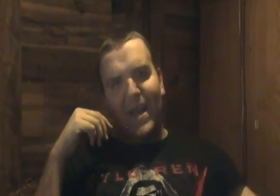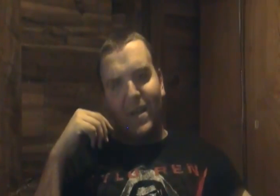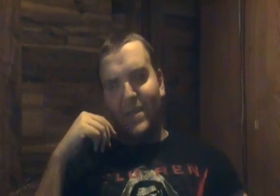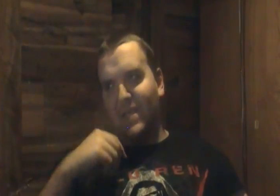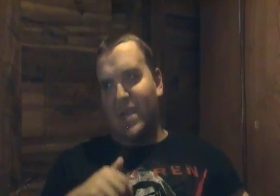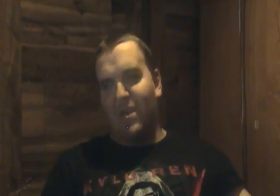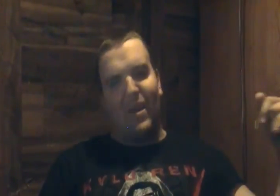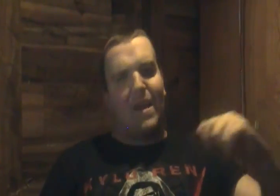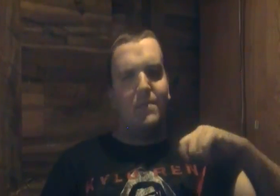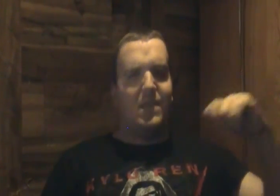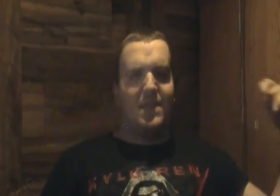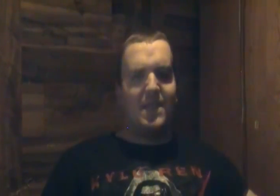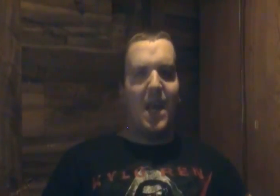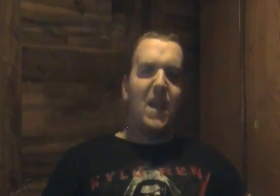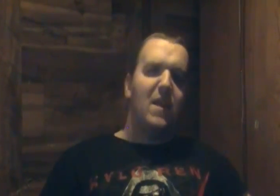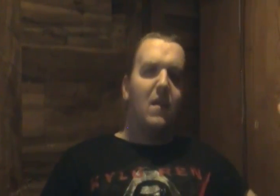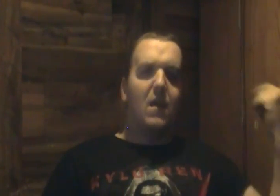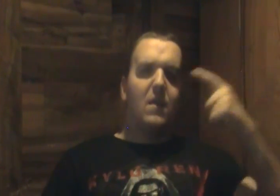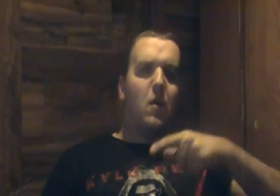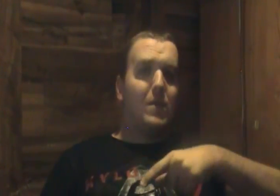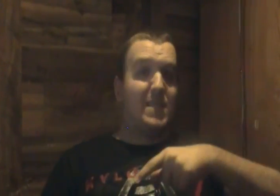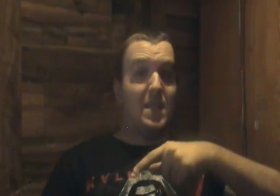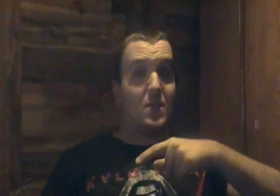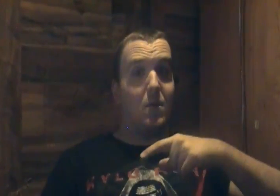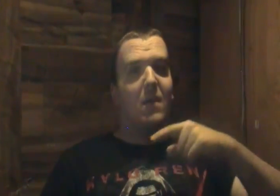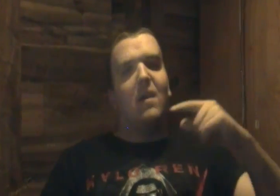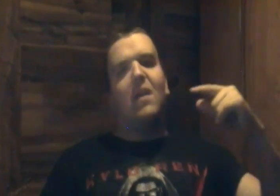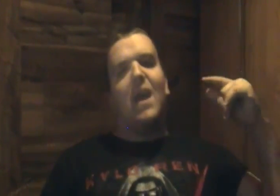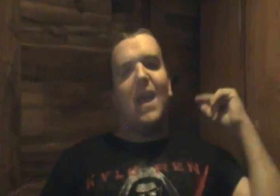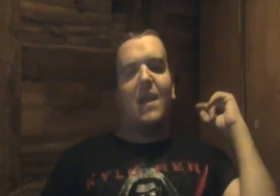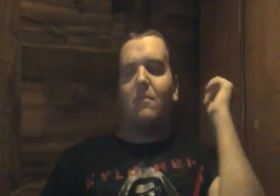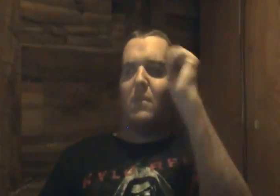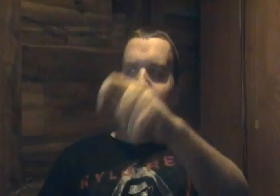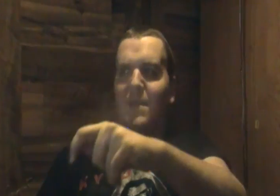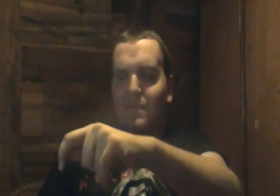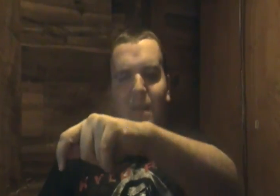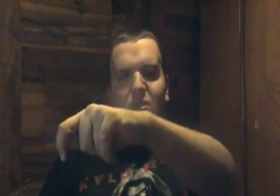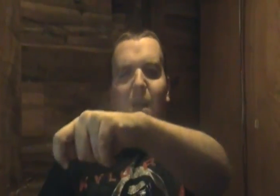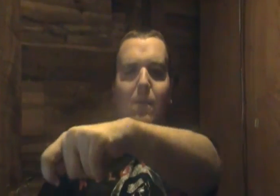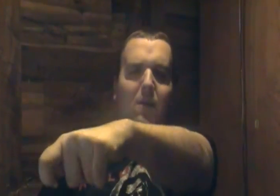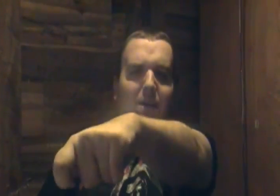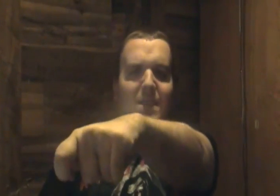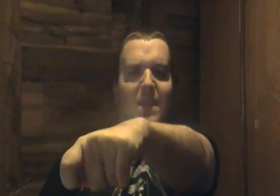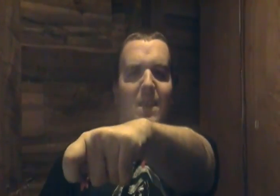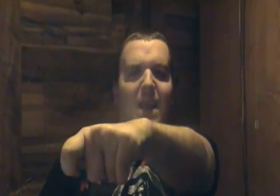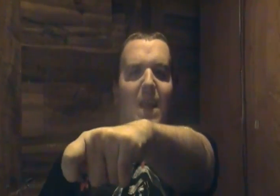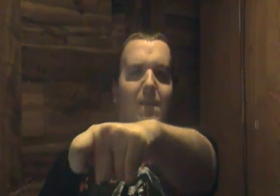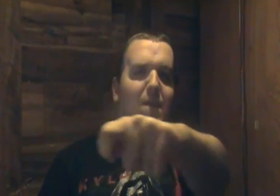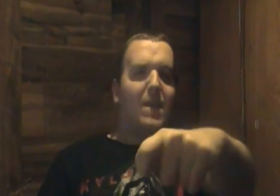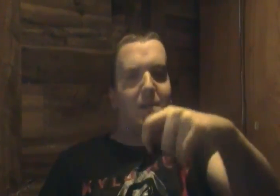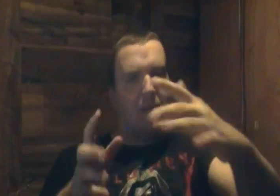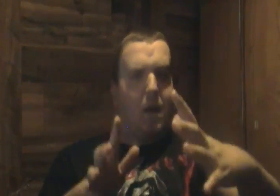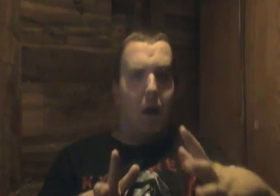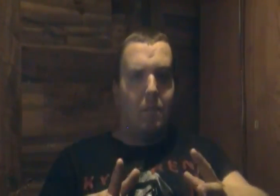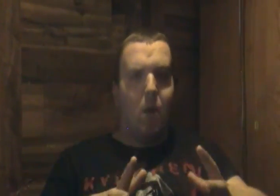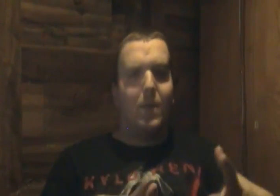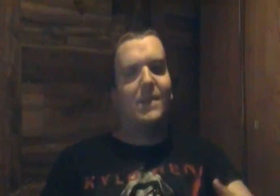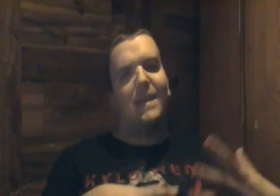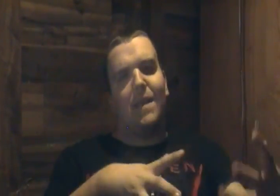that does is he grabs sadie noah's sister and was is going to drop her into the thing if um noah doesn't